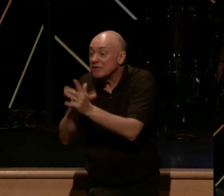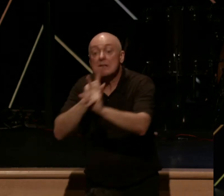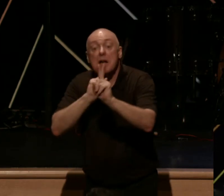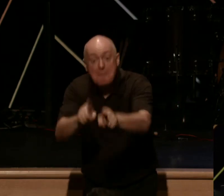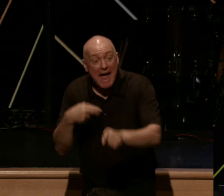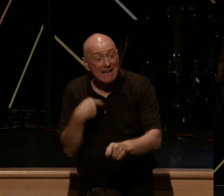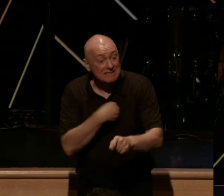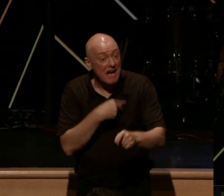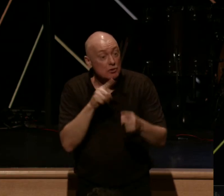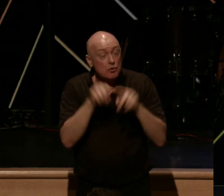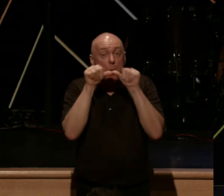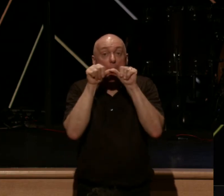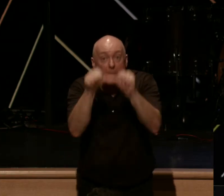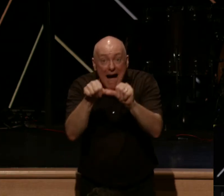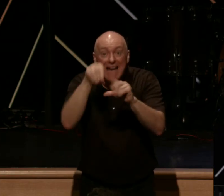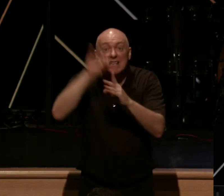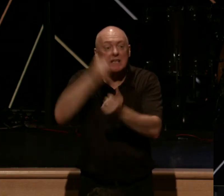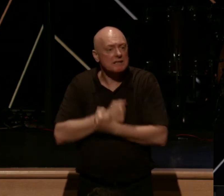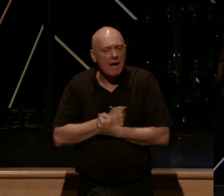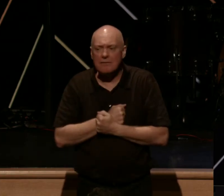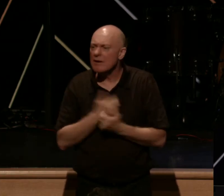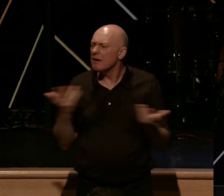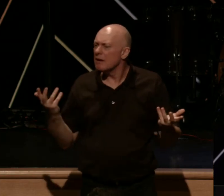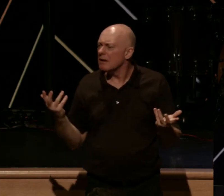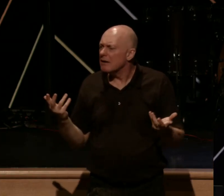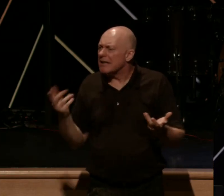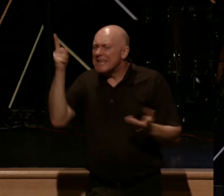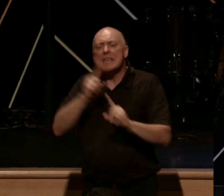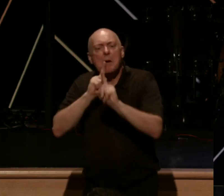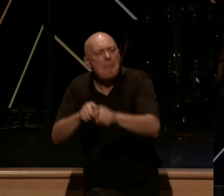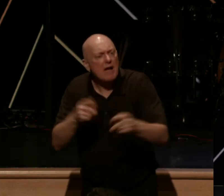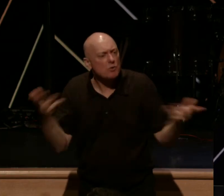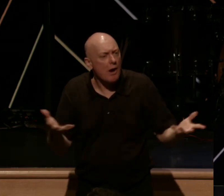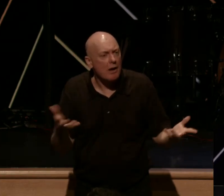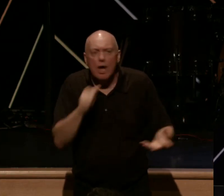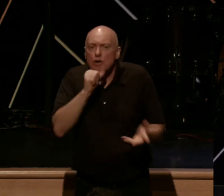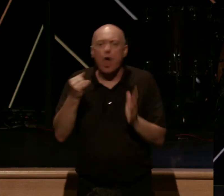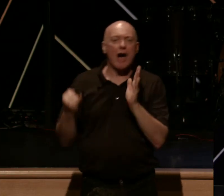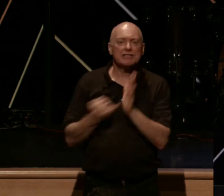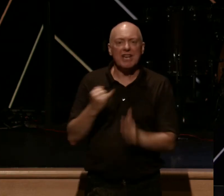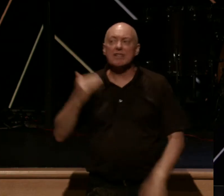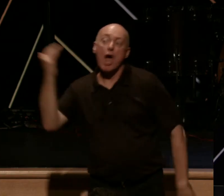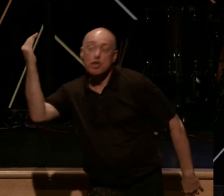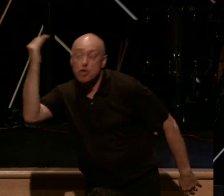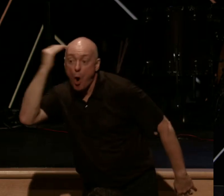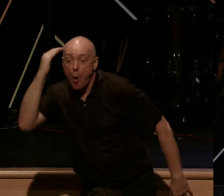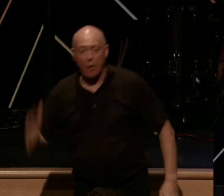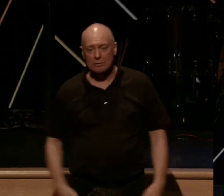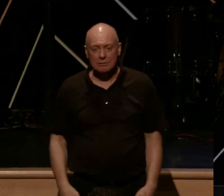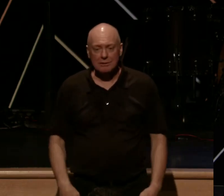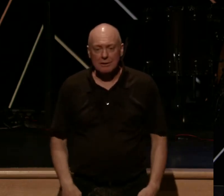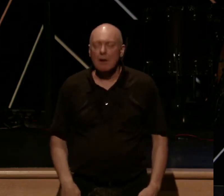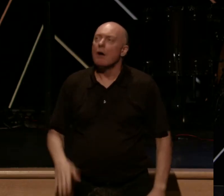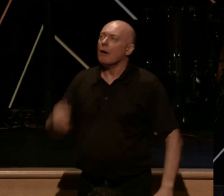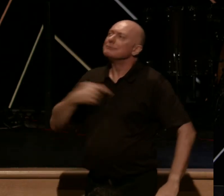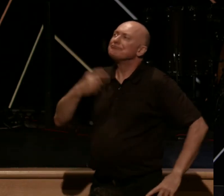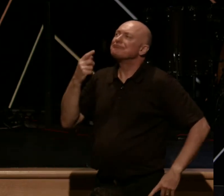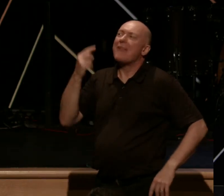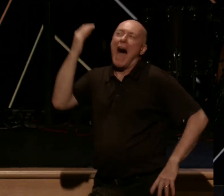here to abide in his love, here's what he's commanding. That we would not just know his love, we wouldn't just comprehend his love, but we